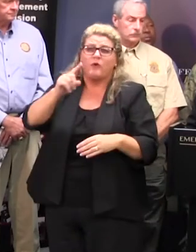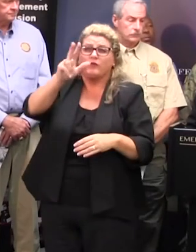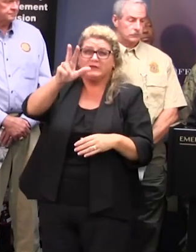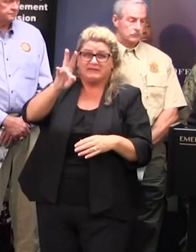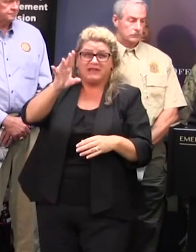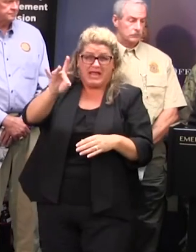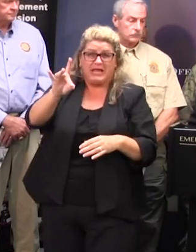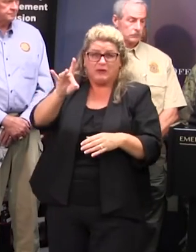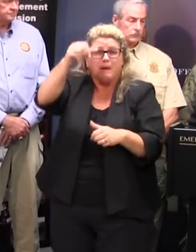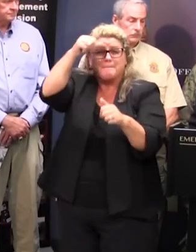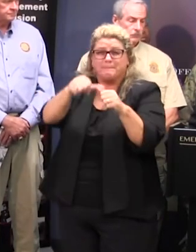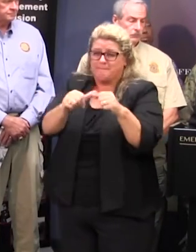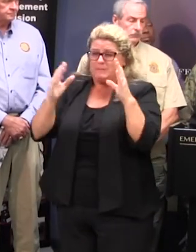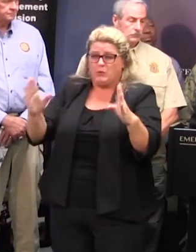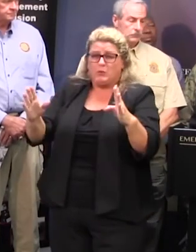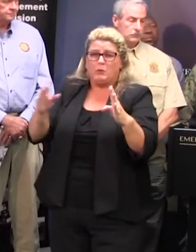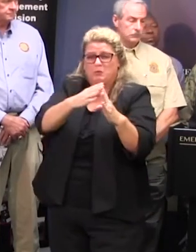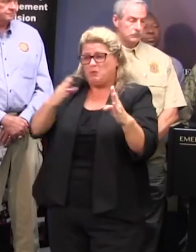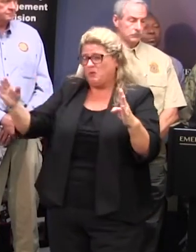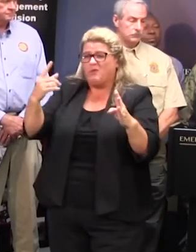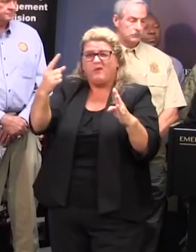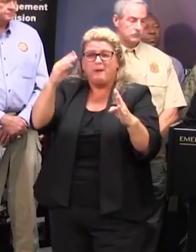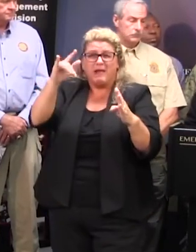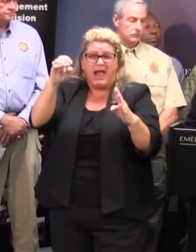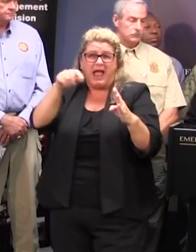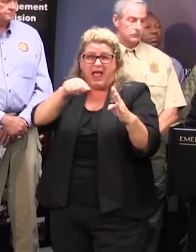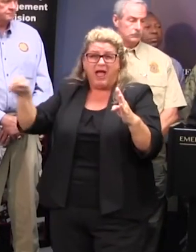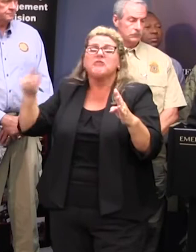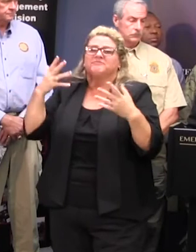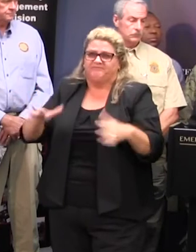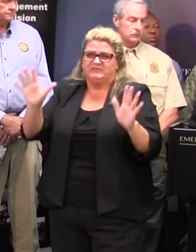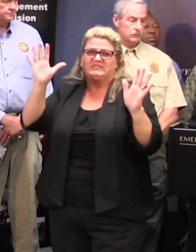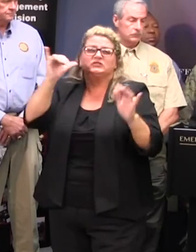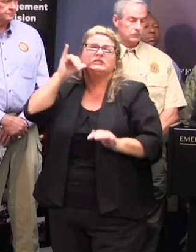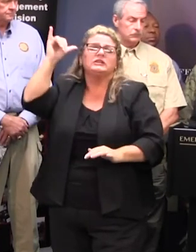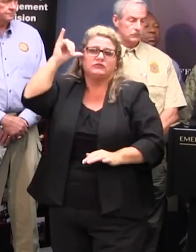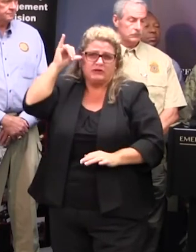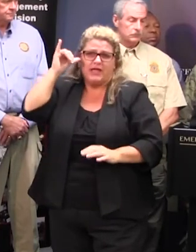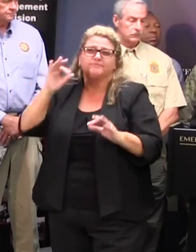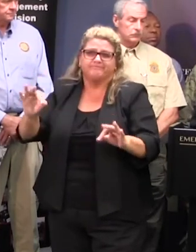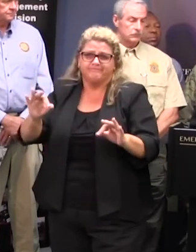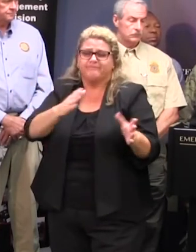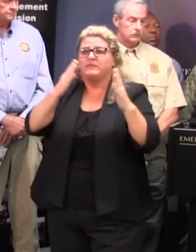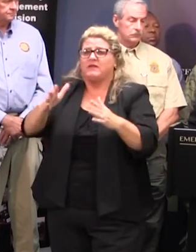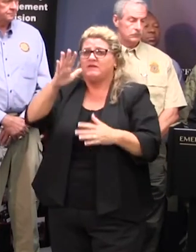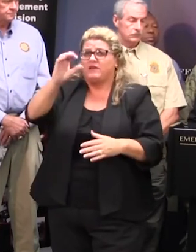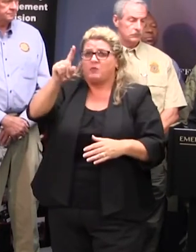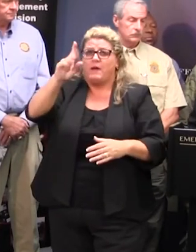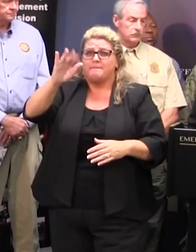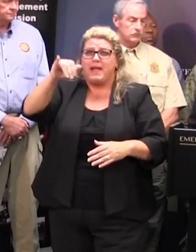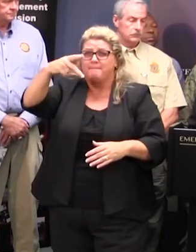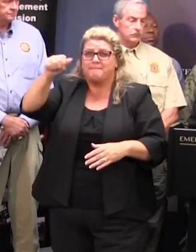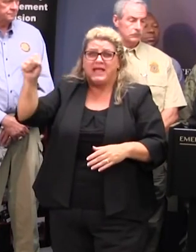378 that little small section there about a mile worth of work was completed there yesterday and then 501 bypass in